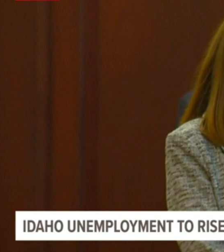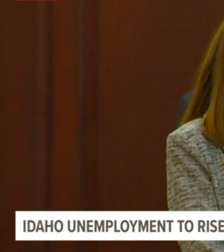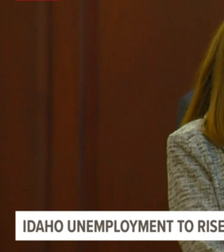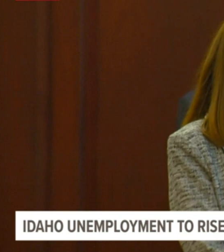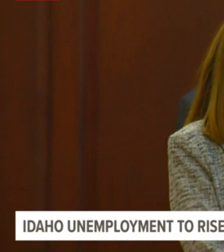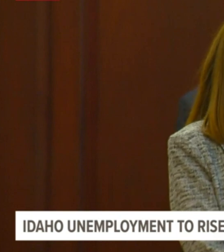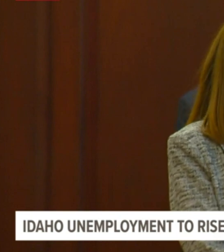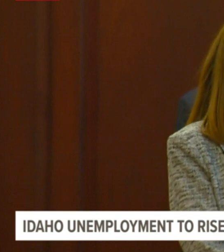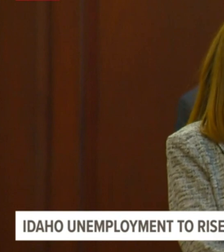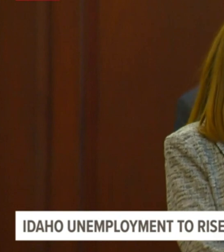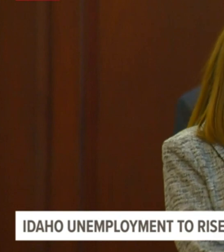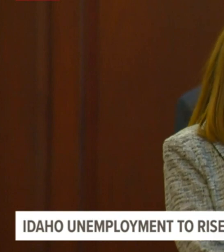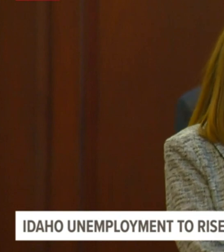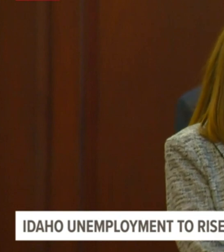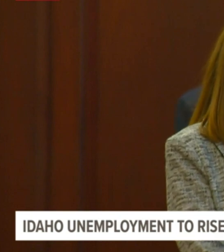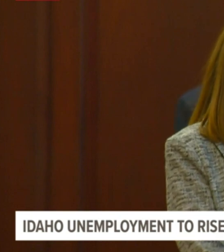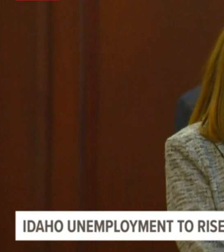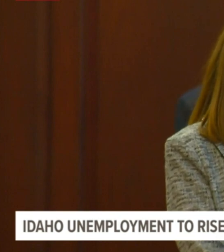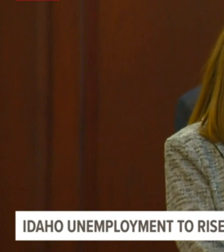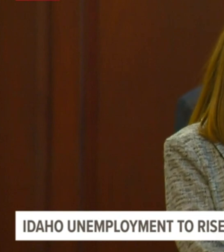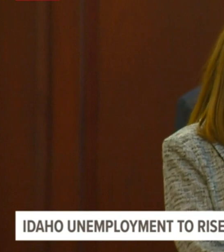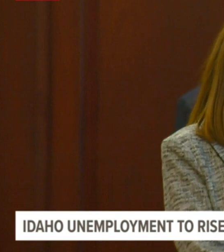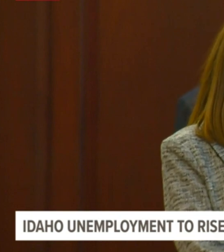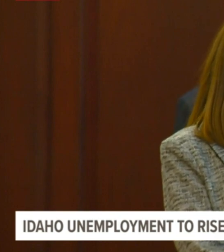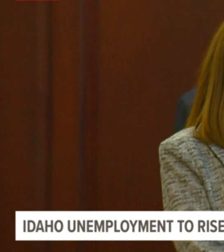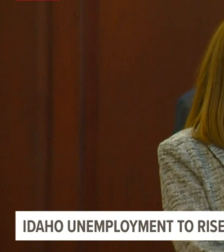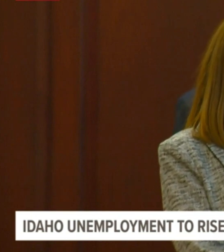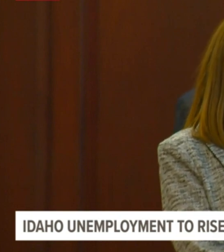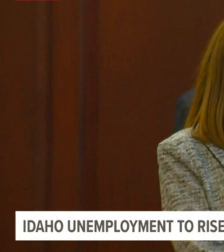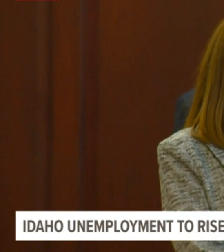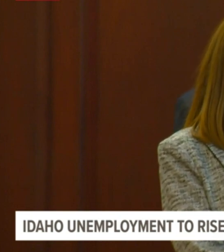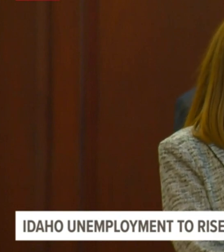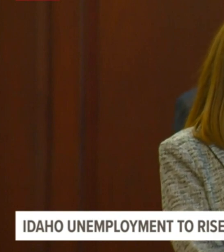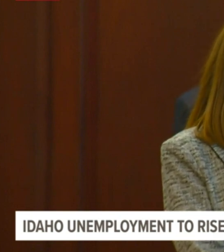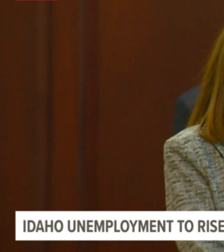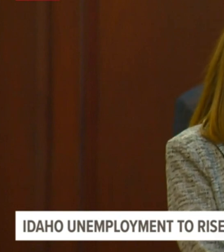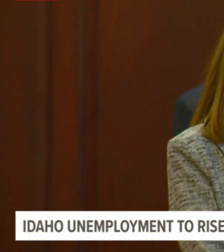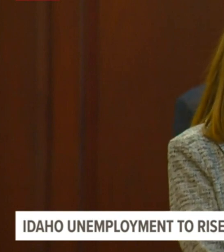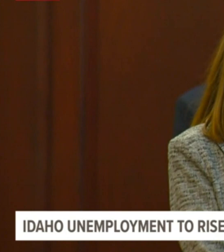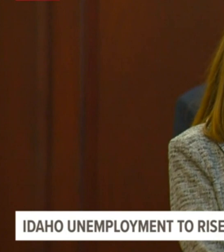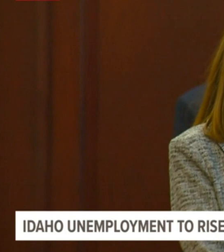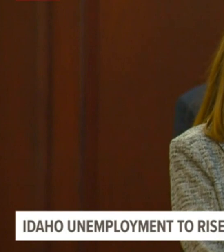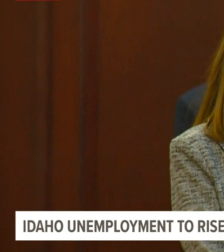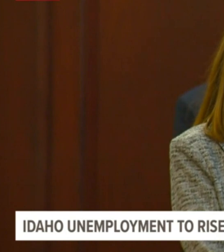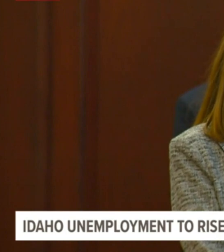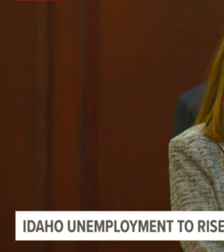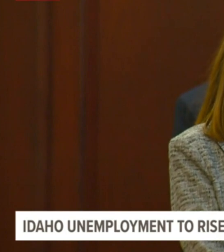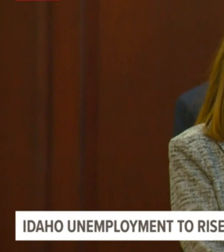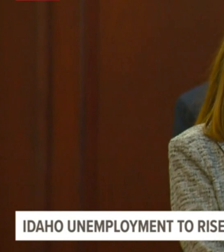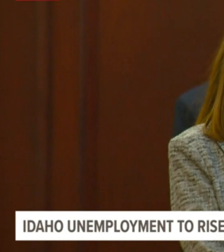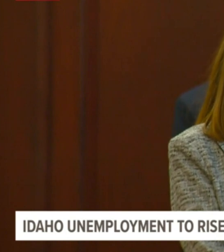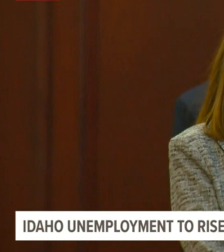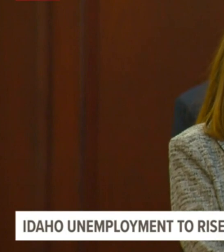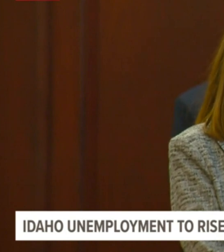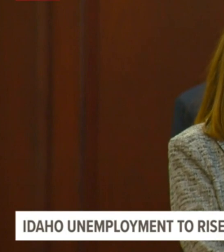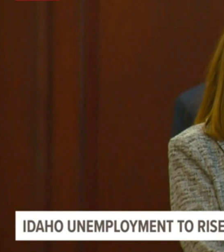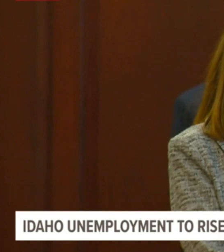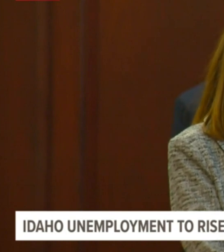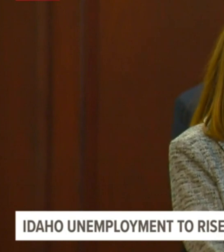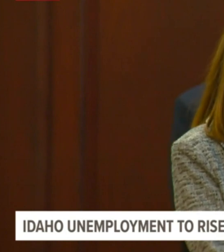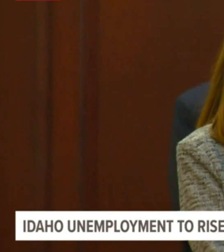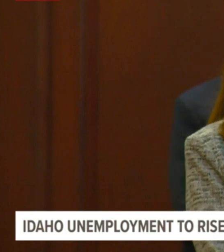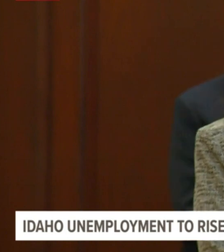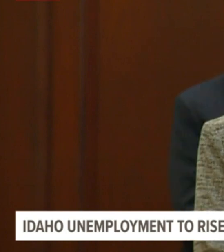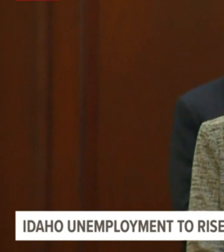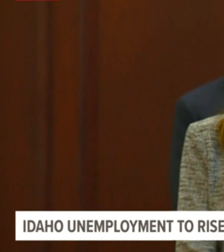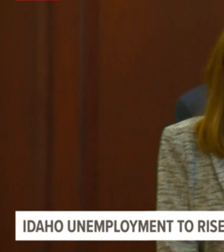uh, please don't call our office for questions that aren't related to unemployment insurance. Um, it just fills up the lines for people that are trying to